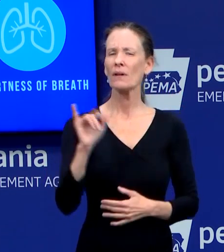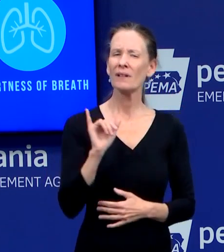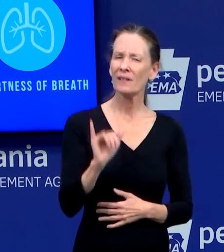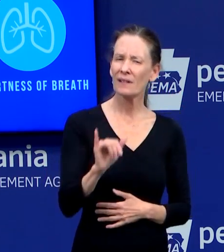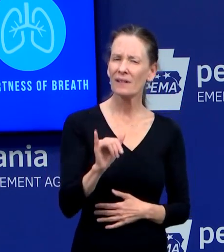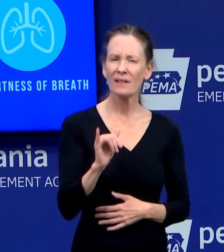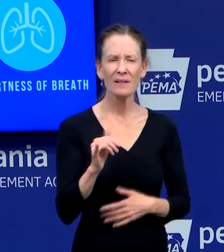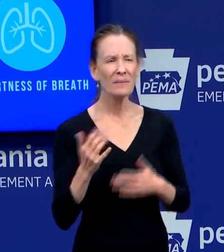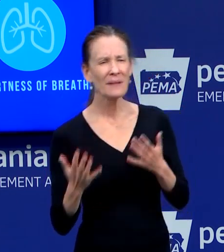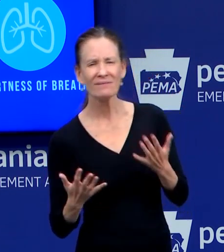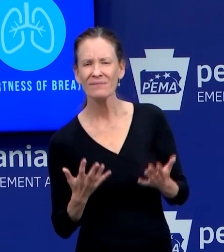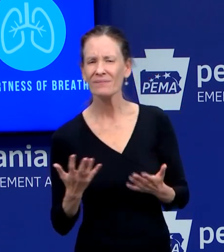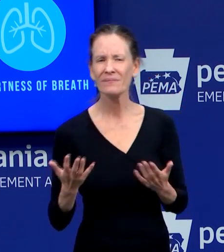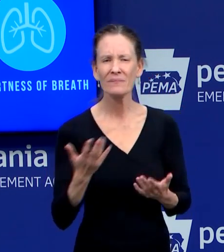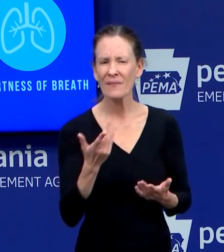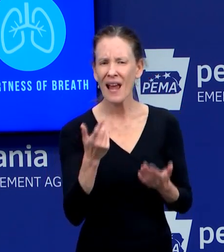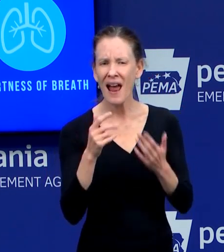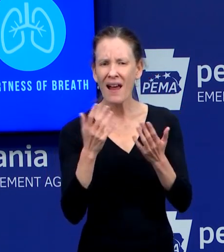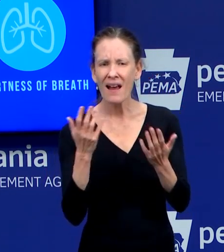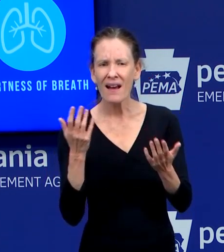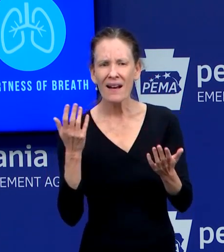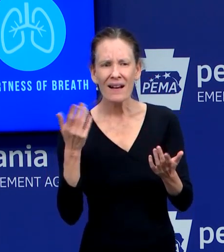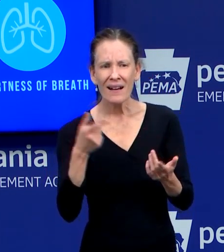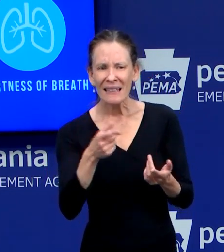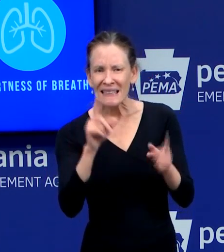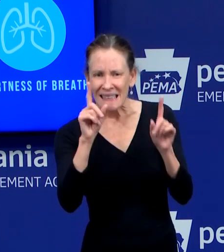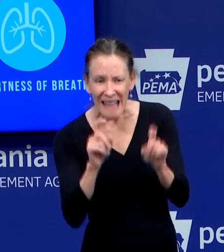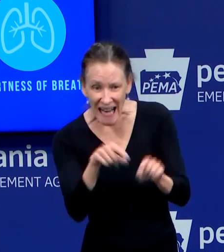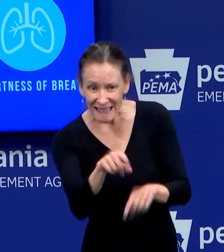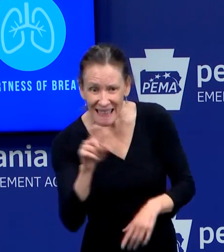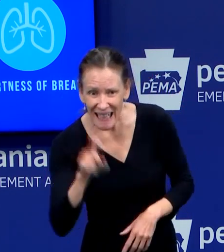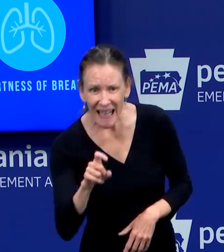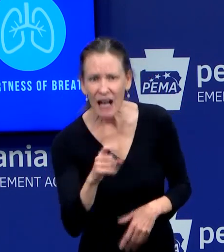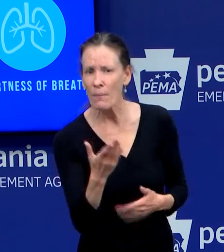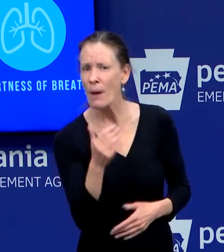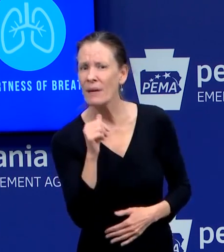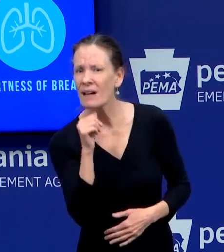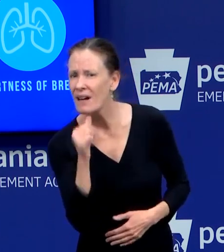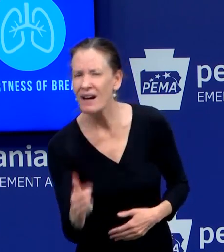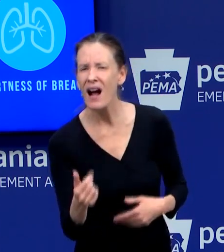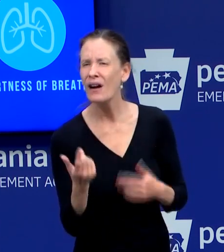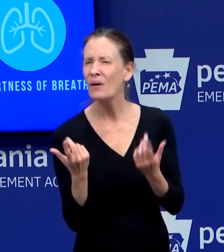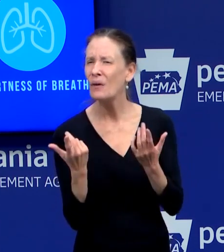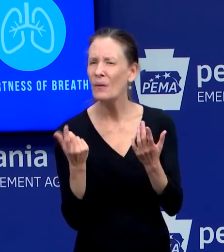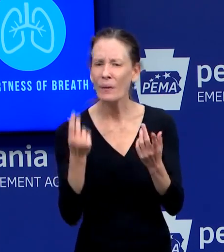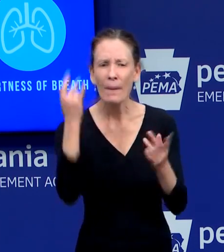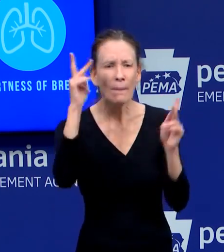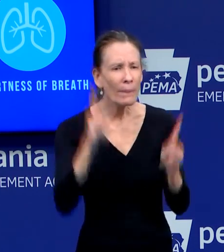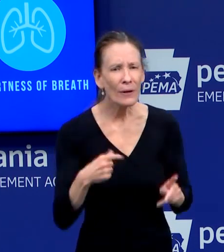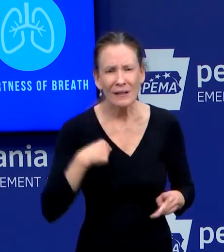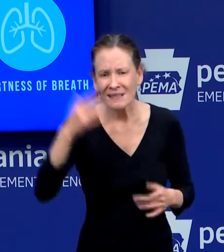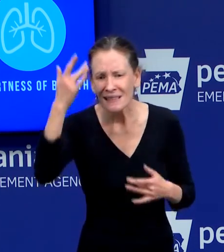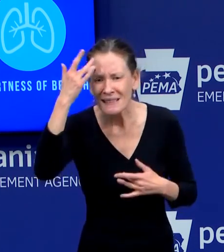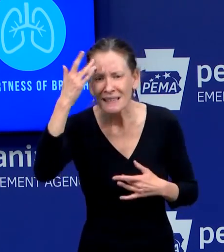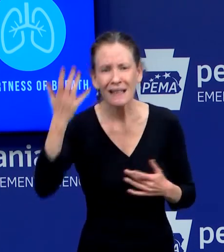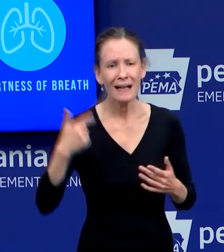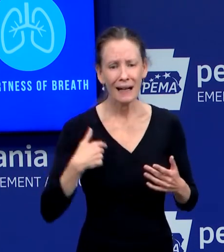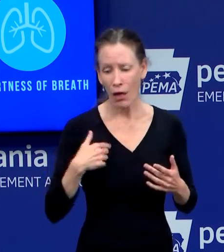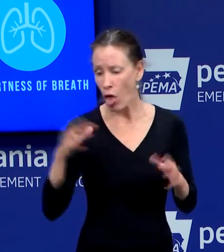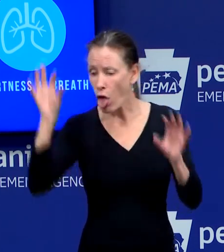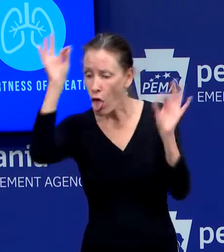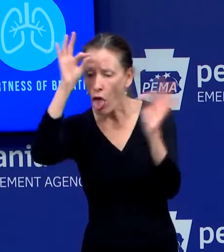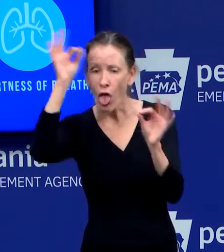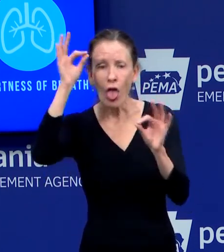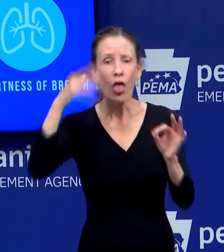identified earlier, but they wound up? Yeah, I guess I can't promise that there were not people who have COVID-19